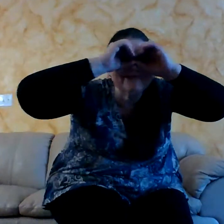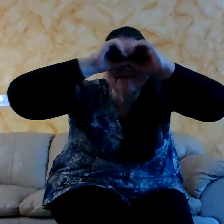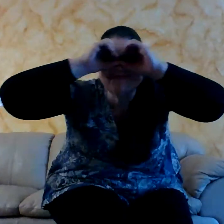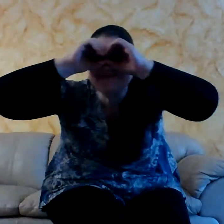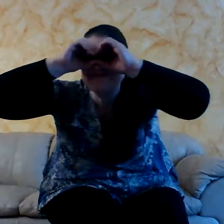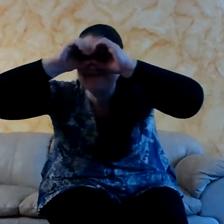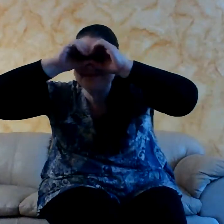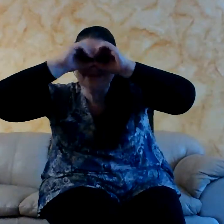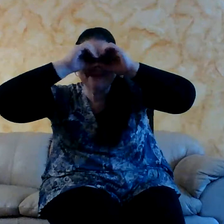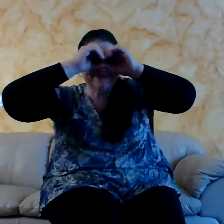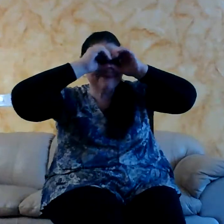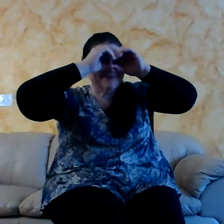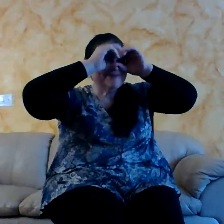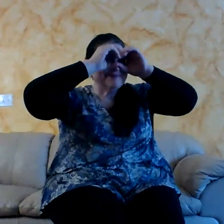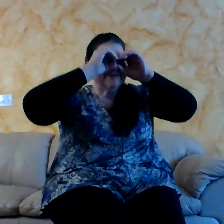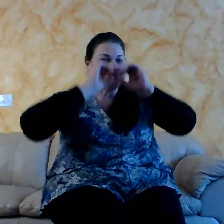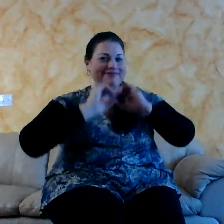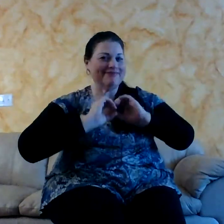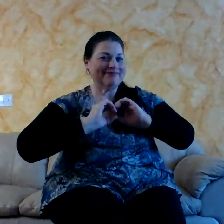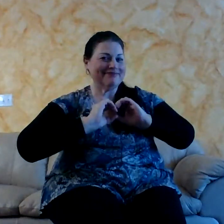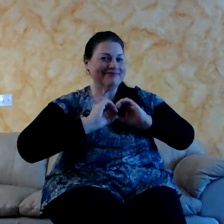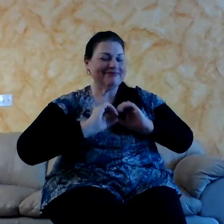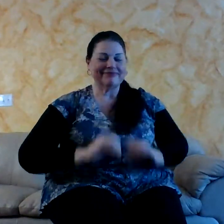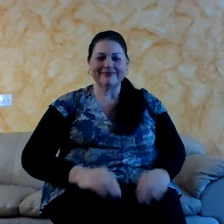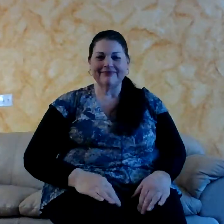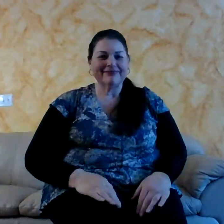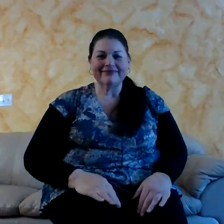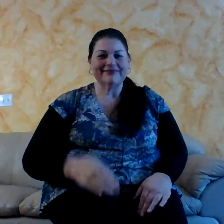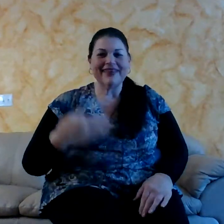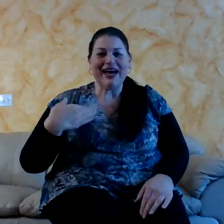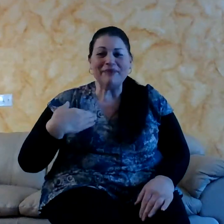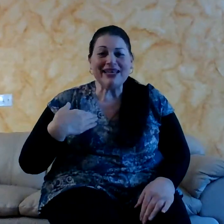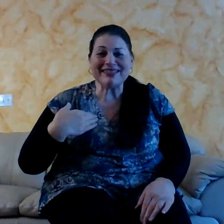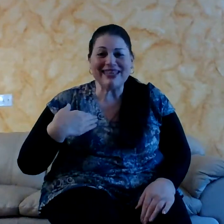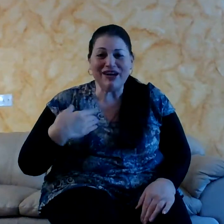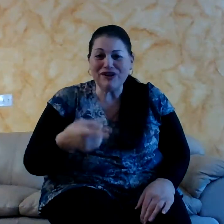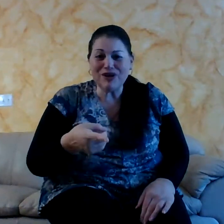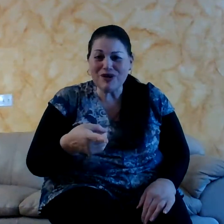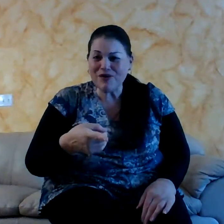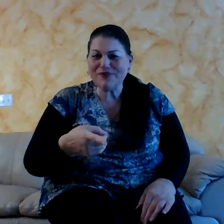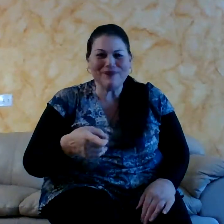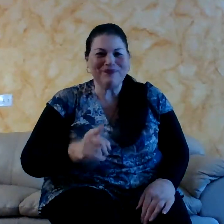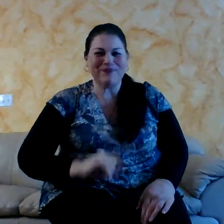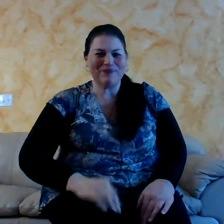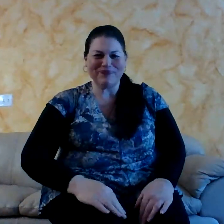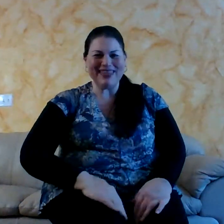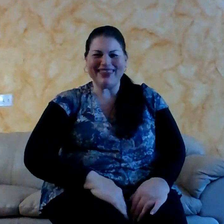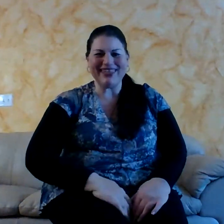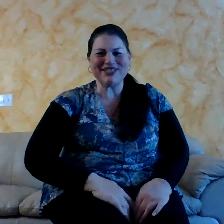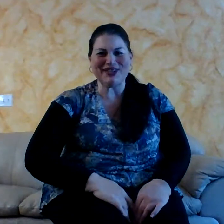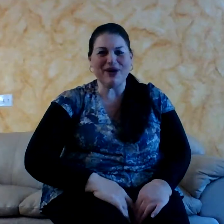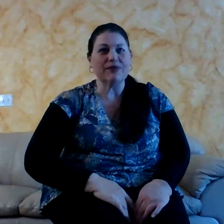binoculars. arms. I'm not scared. I'm not scared. Are you? Didn't think so.